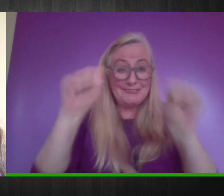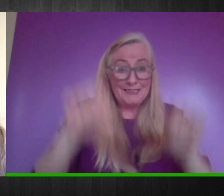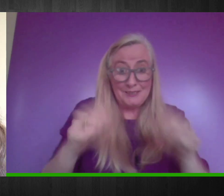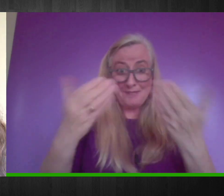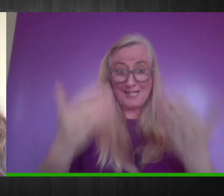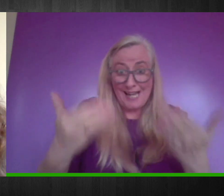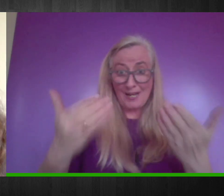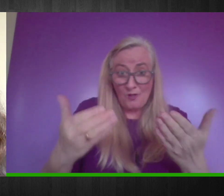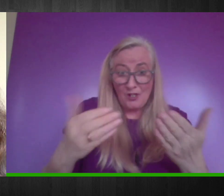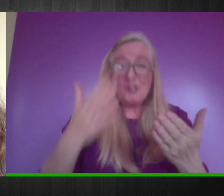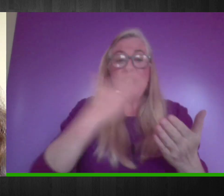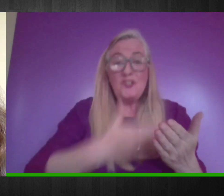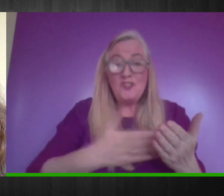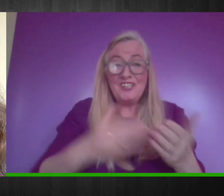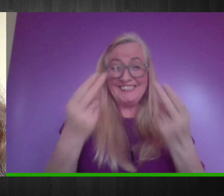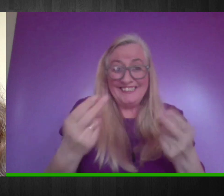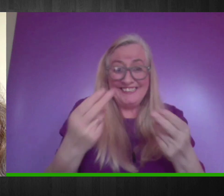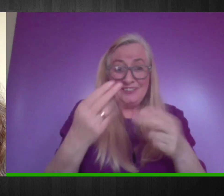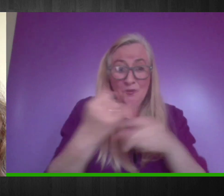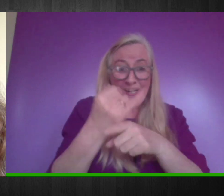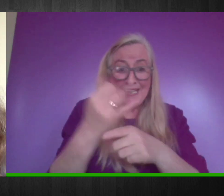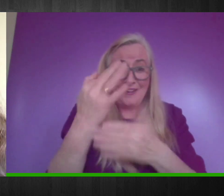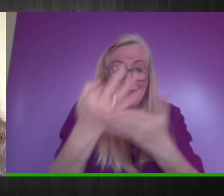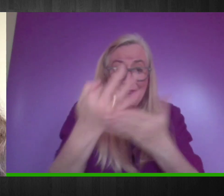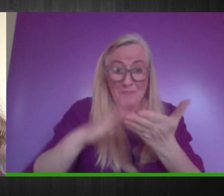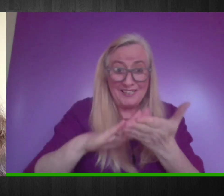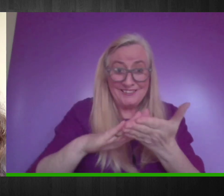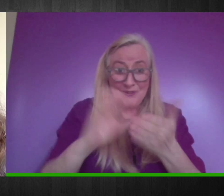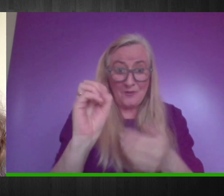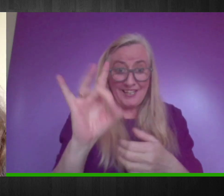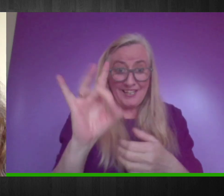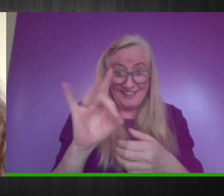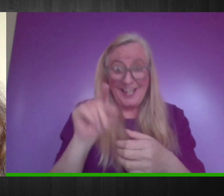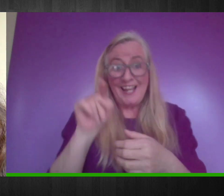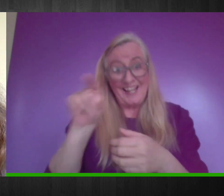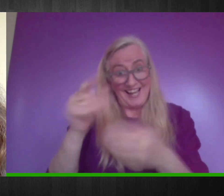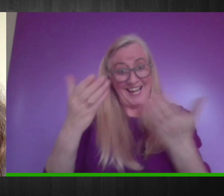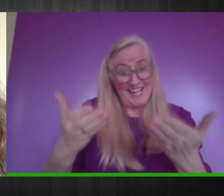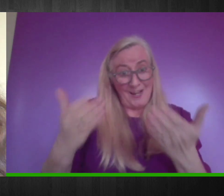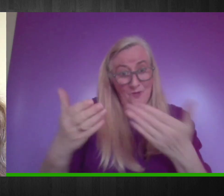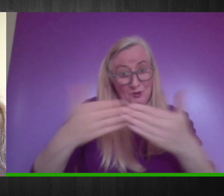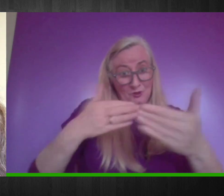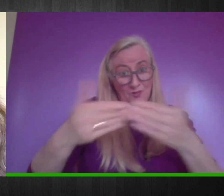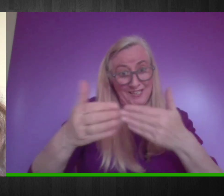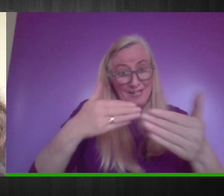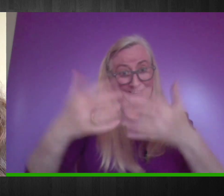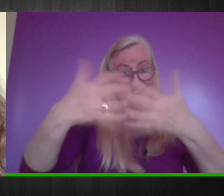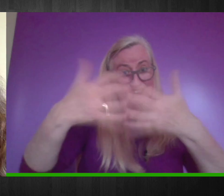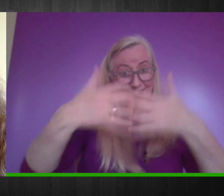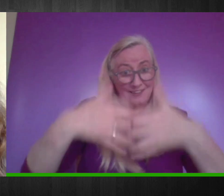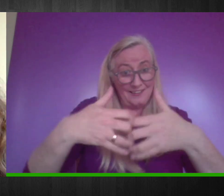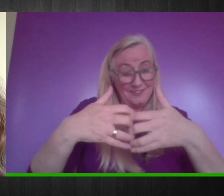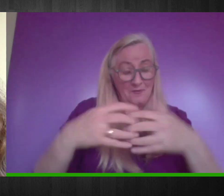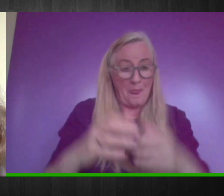People will be used interchangeably over the course of this session. The United Nations Convention on the Rights of Persons with